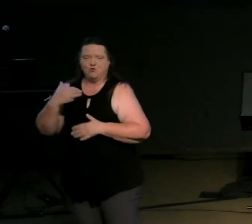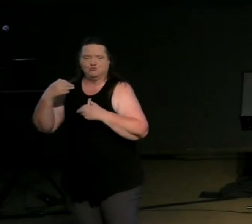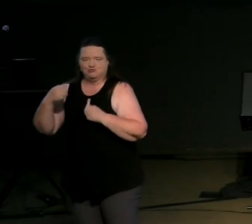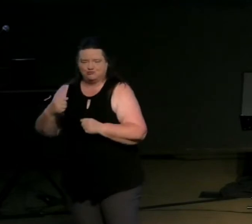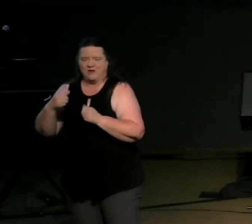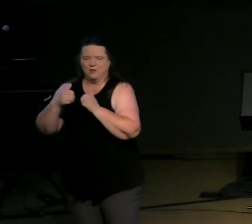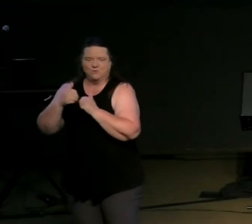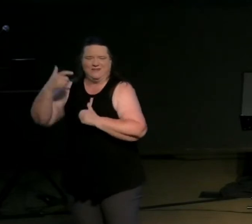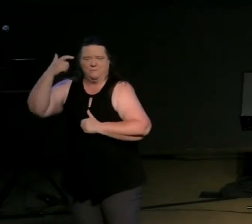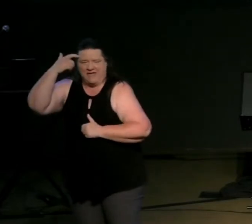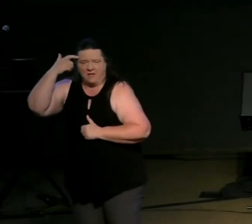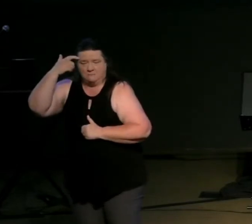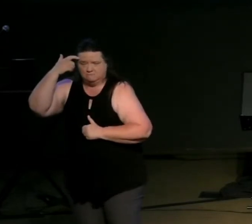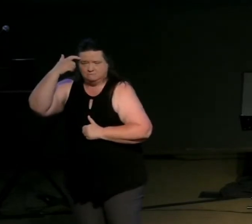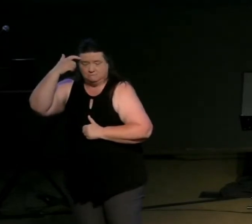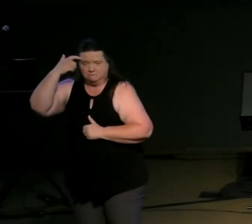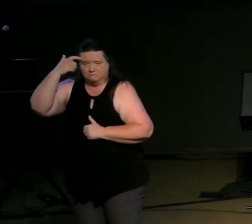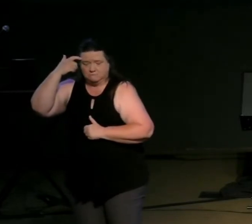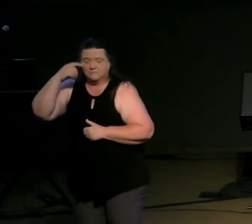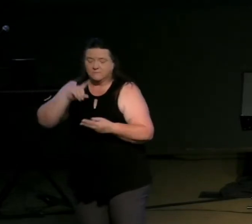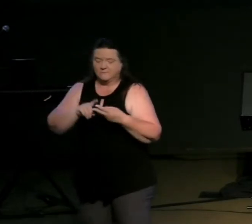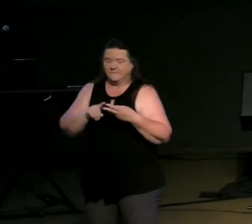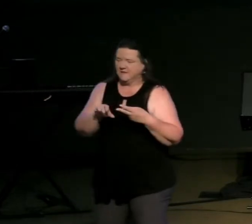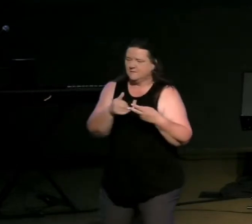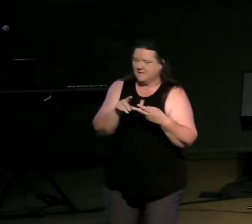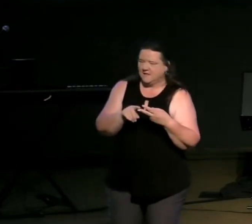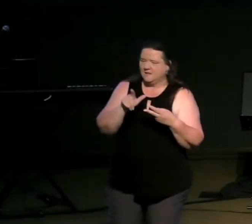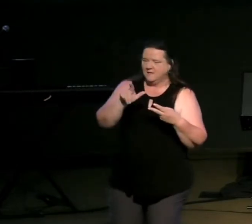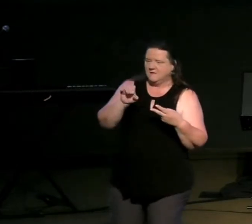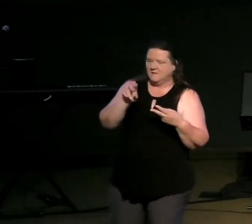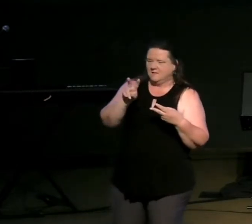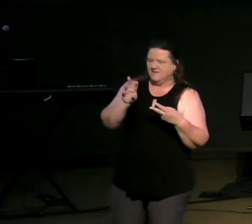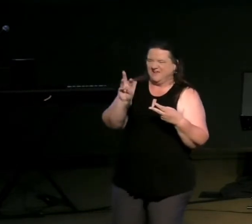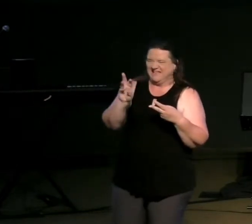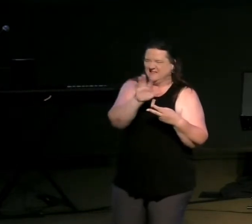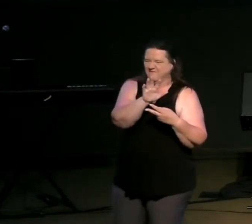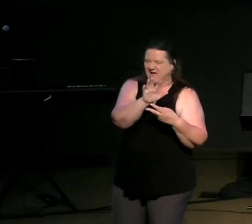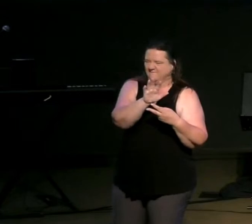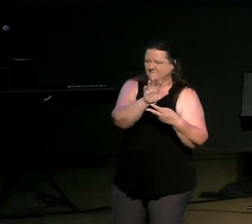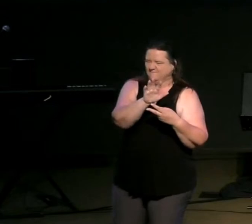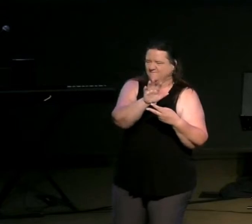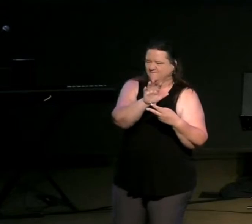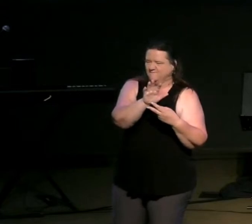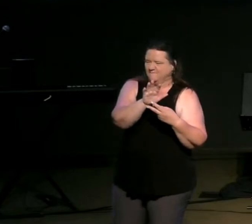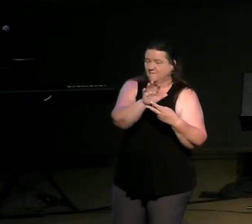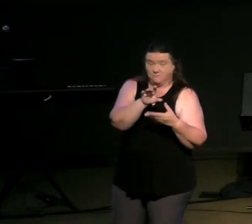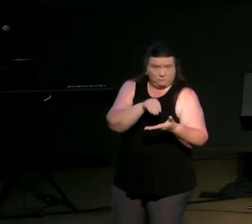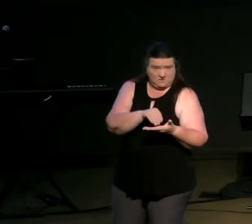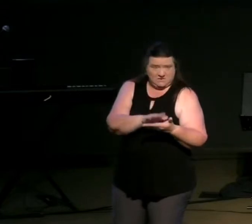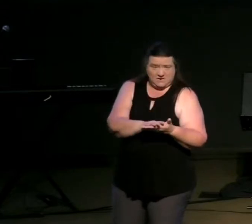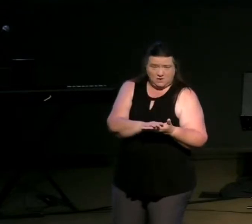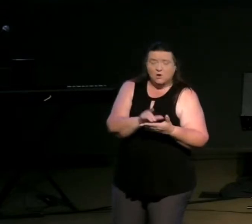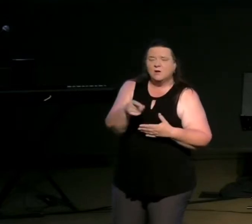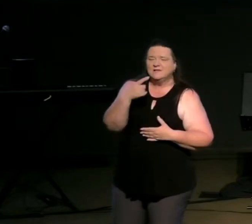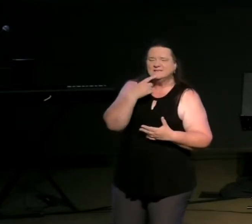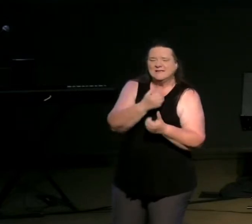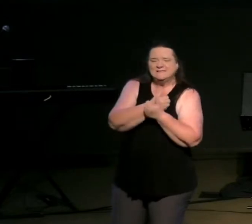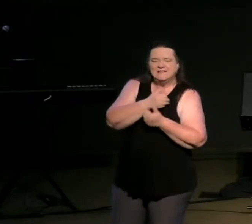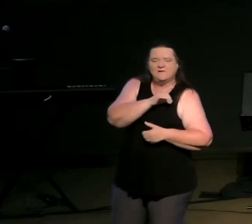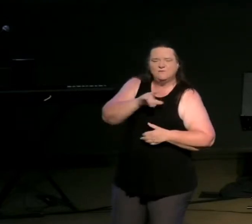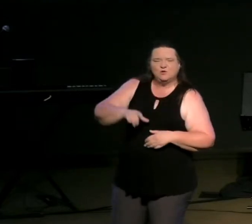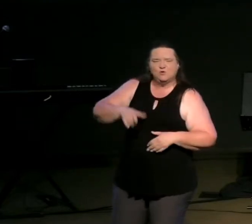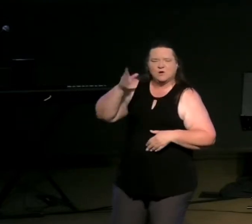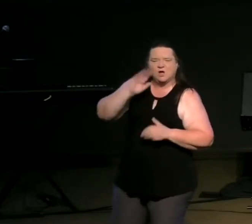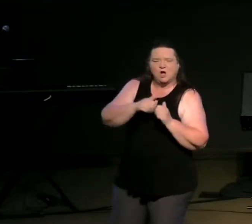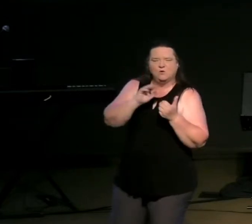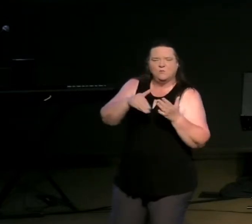your your mind and then the other in leviticus 6 5 if you're taking notes he says love the lord your god with all your